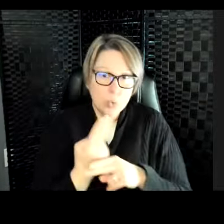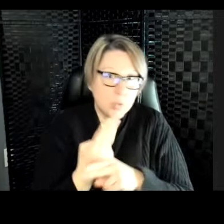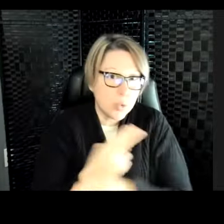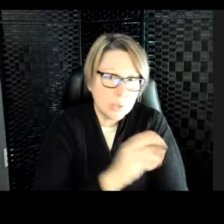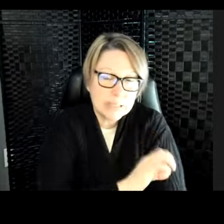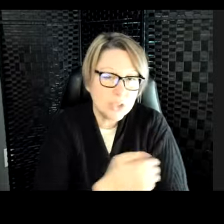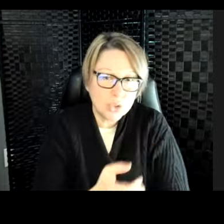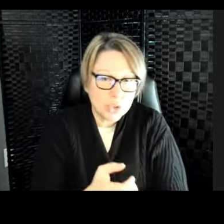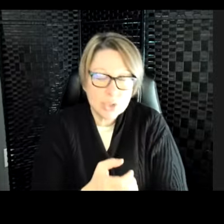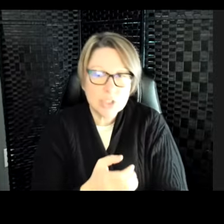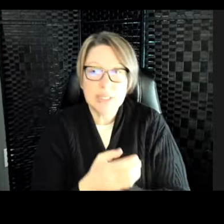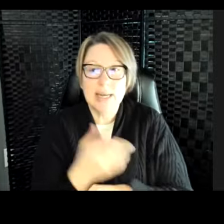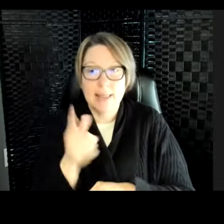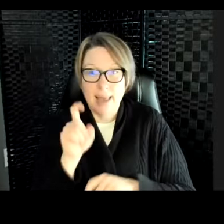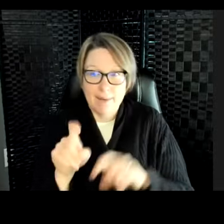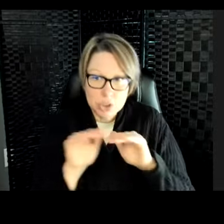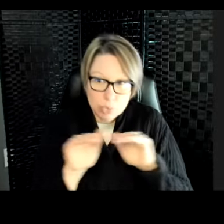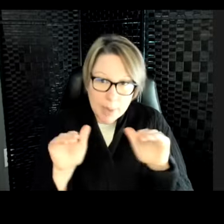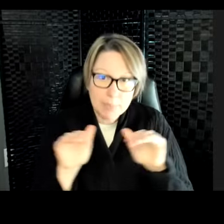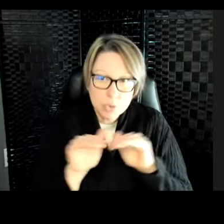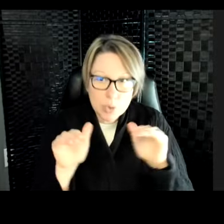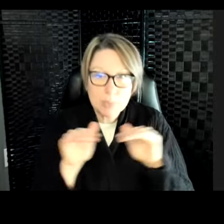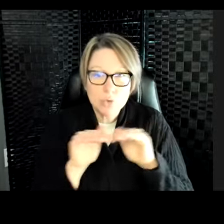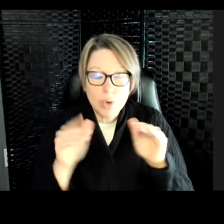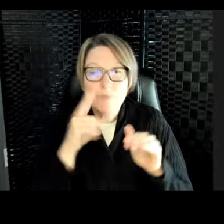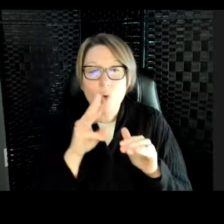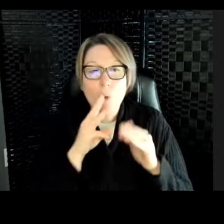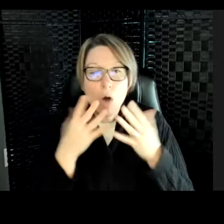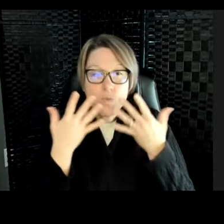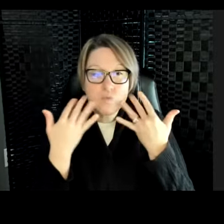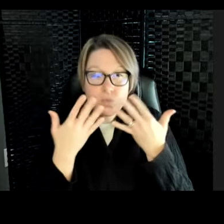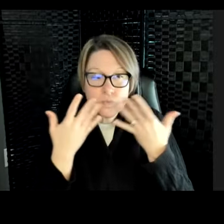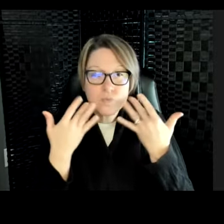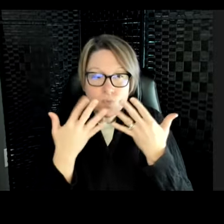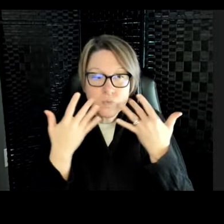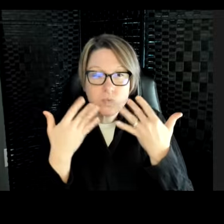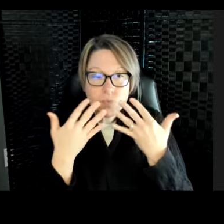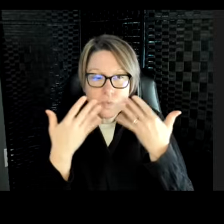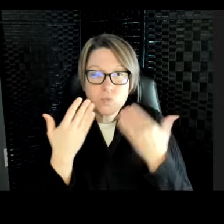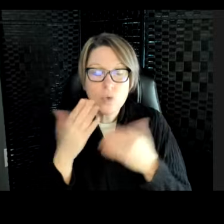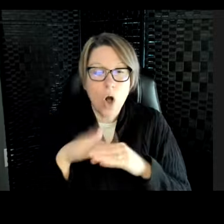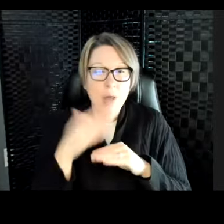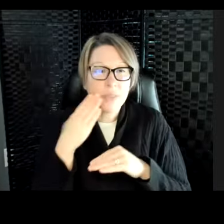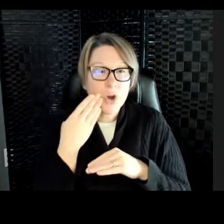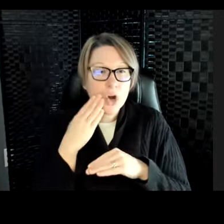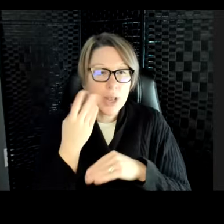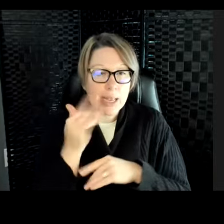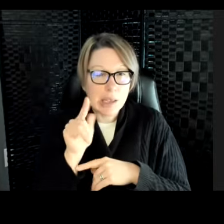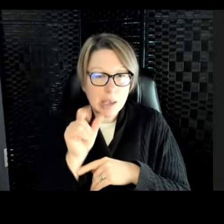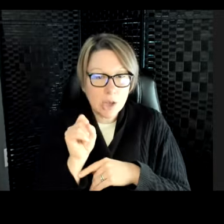They have to keep swimming to move water over their gills. So that's why they're swimming. But they don't want to go chase a fish all around this tank